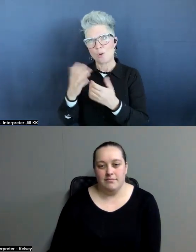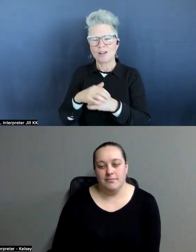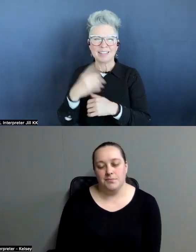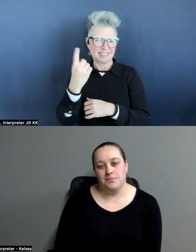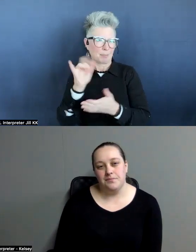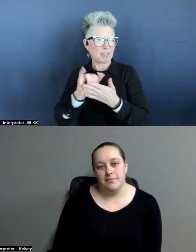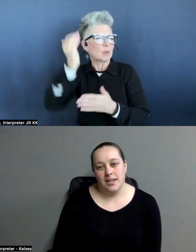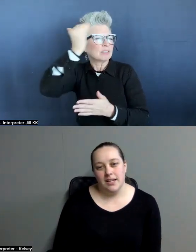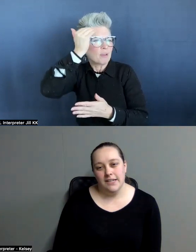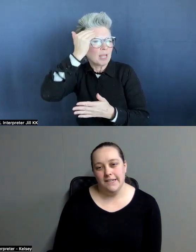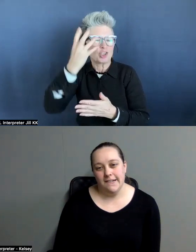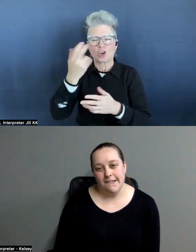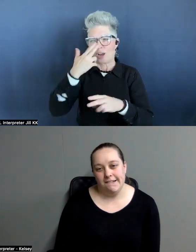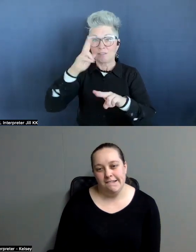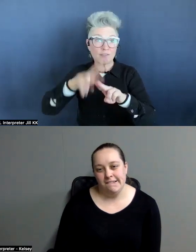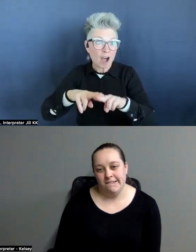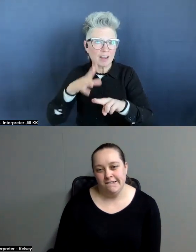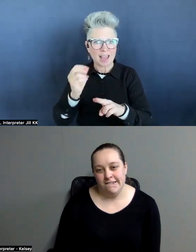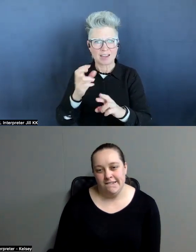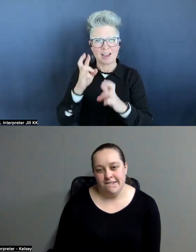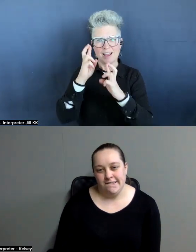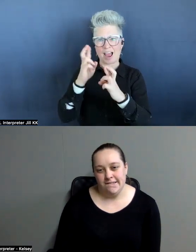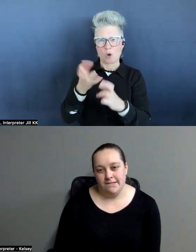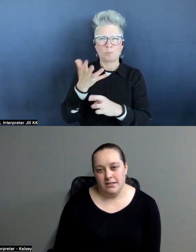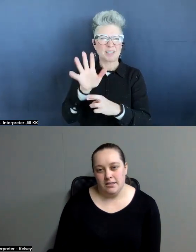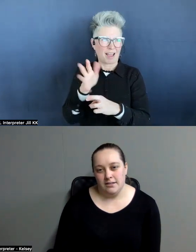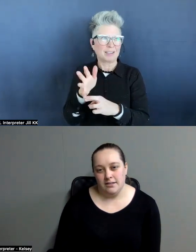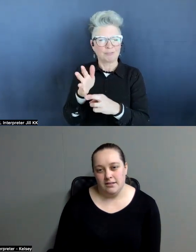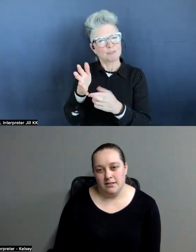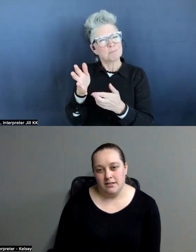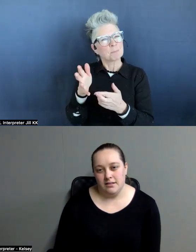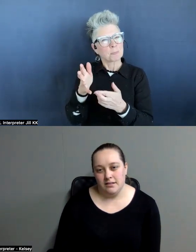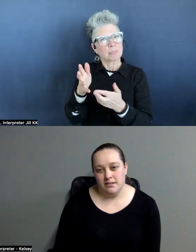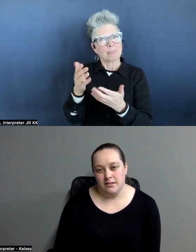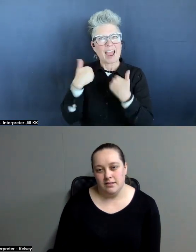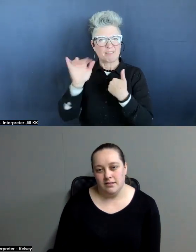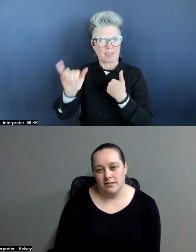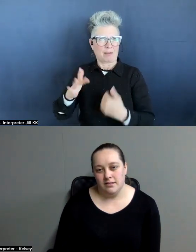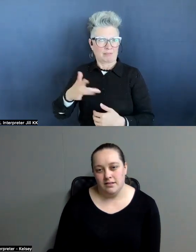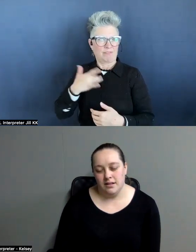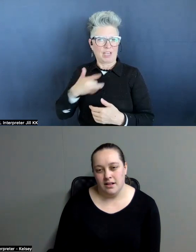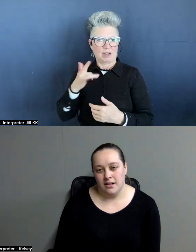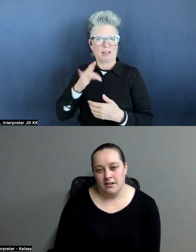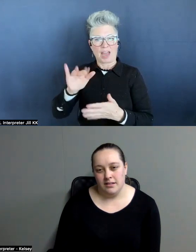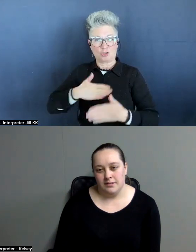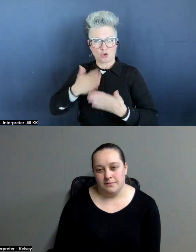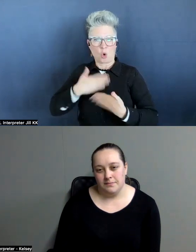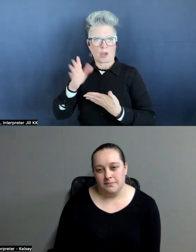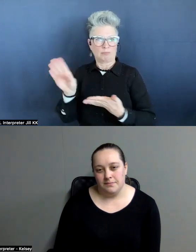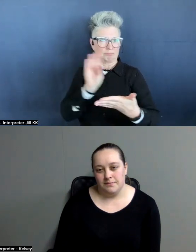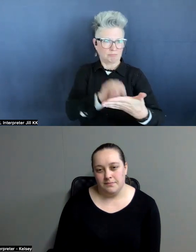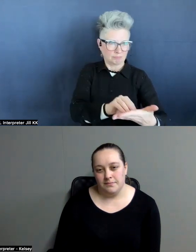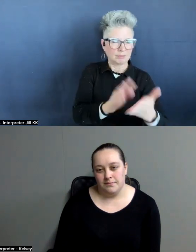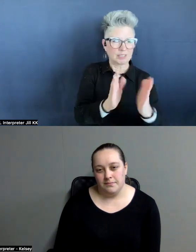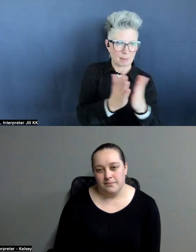familiar and fun. And I hope to kind of import and impart that, um, that joy into other people. Um,